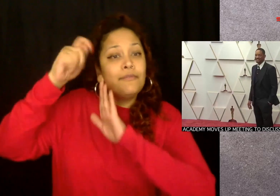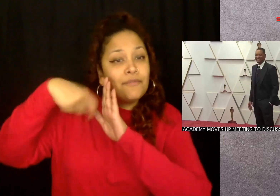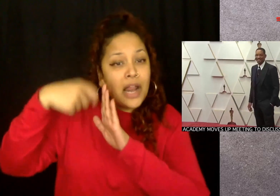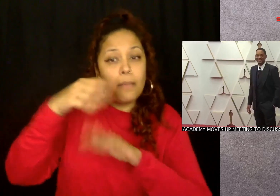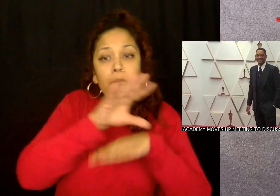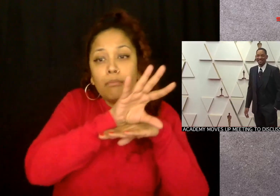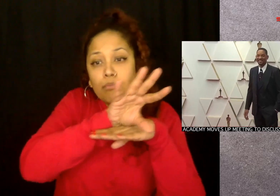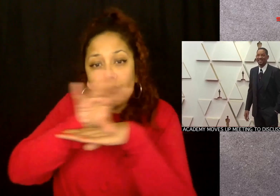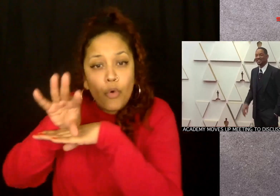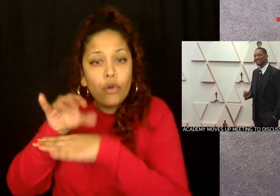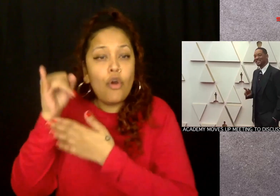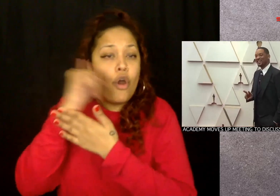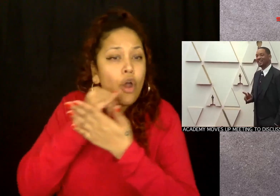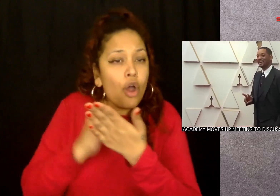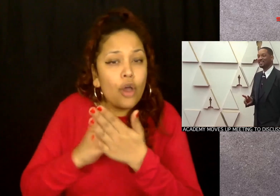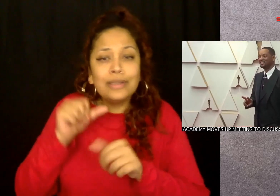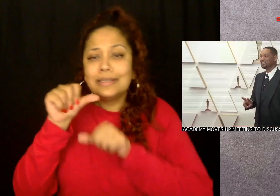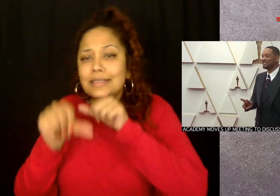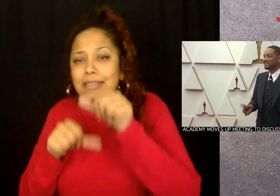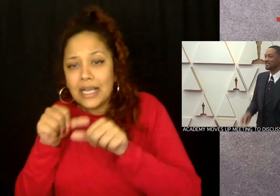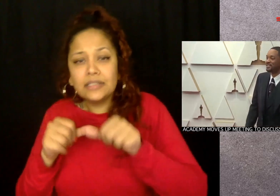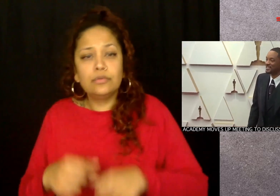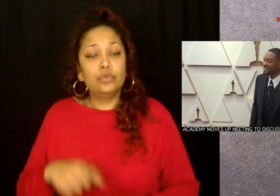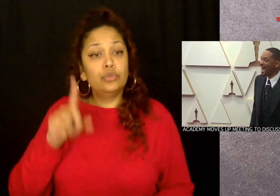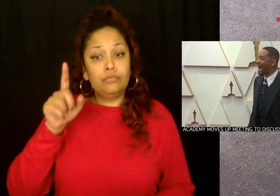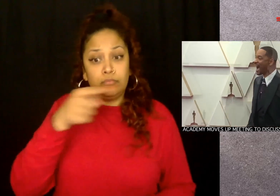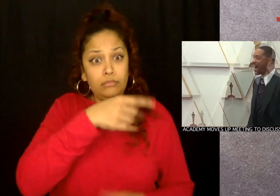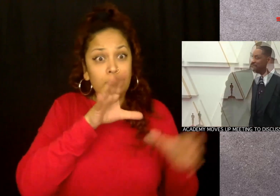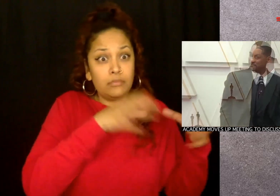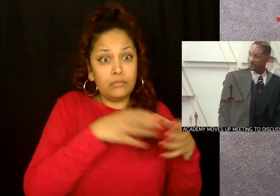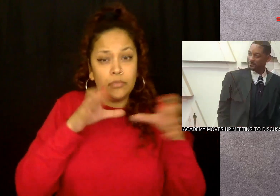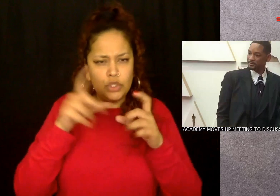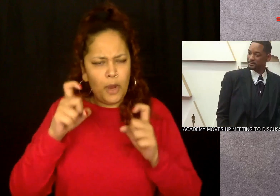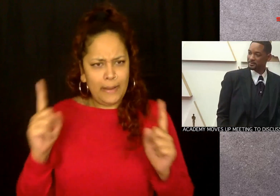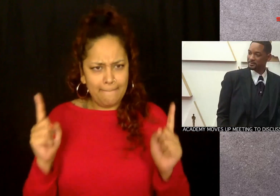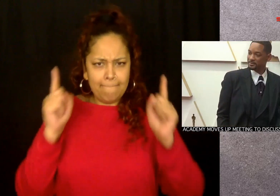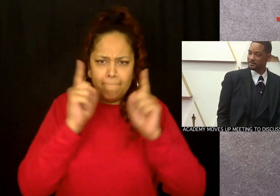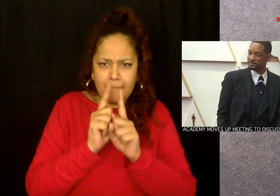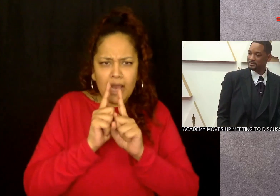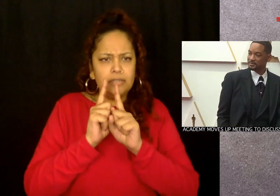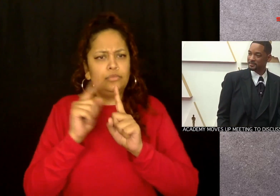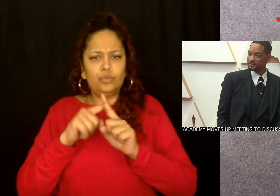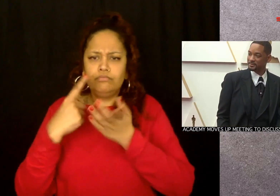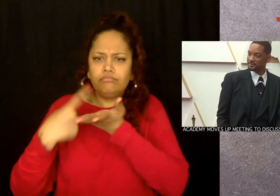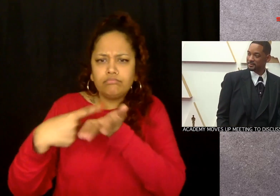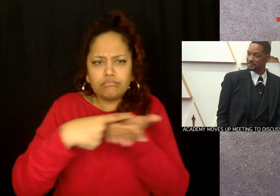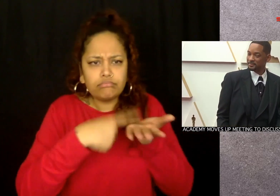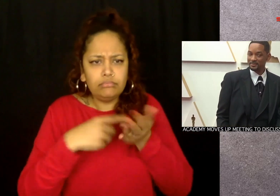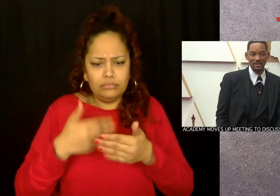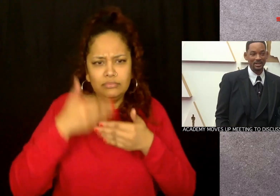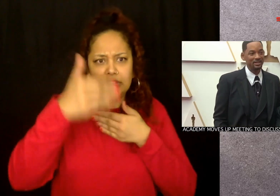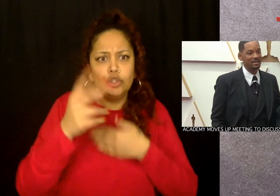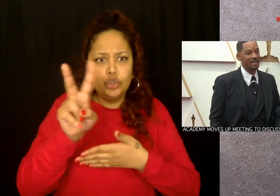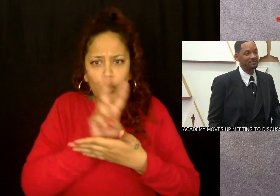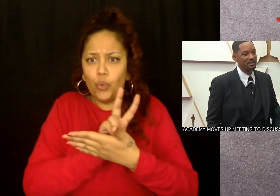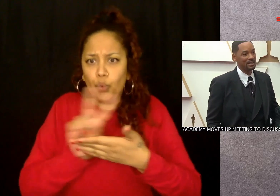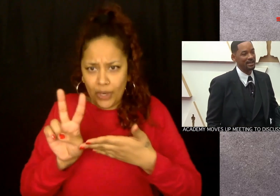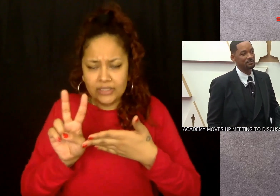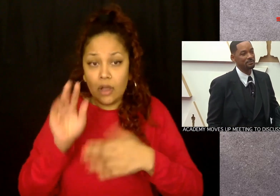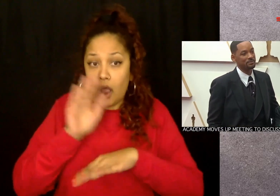The Board of Governors for the Academy of Motion Pictures, Arts and Sciences was supposed to meet in two weeks on